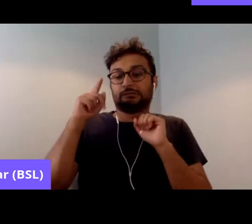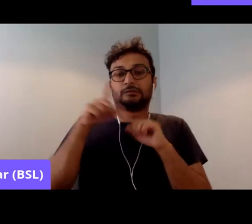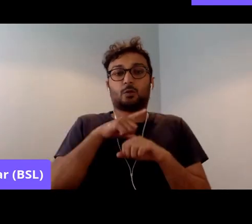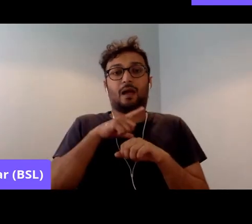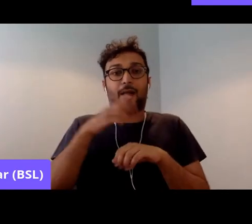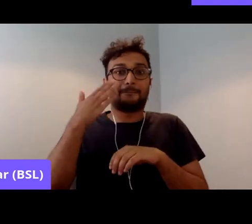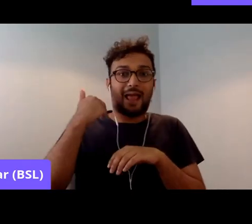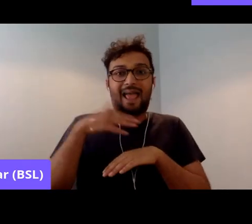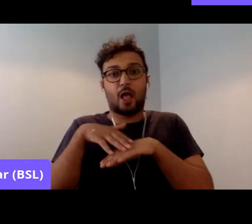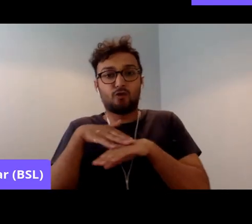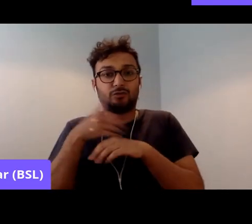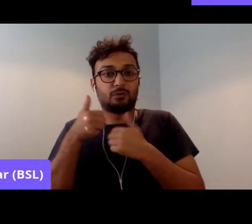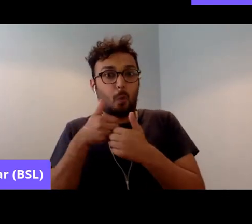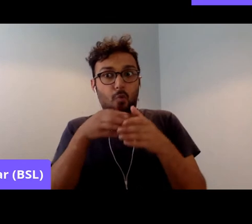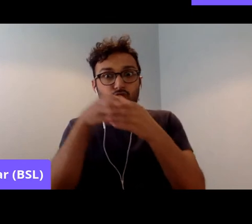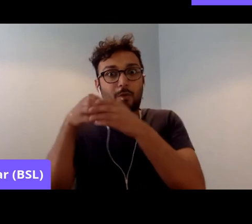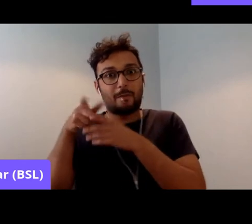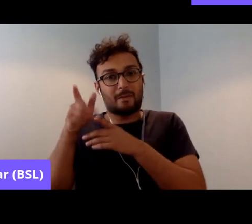community.